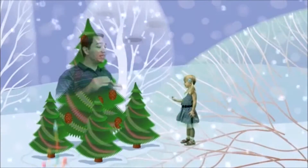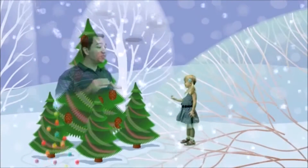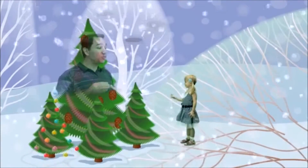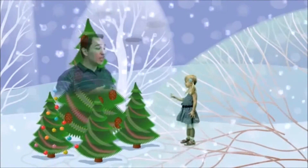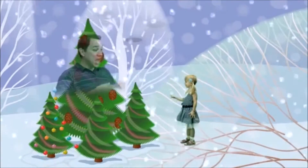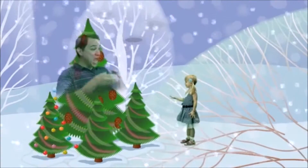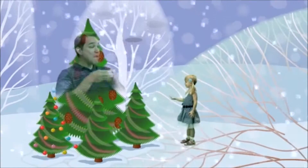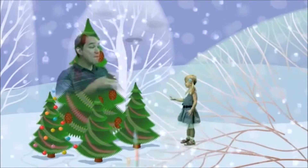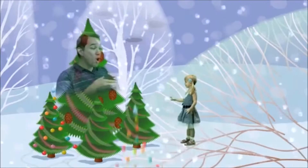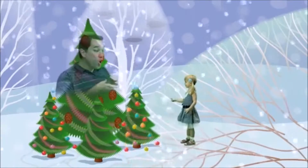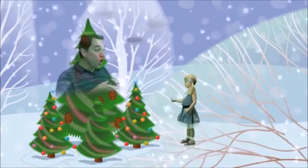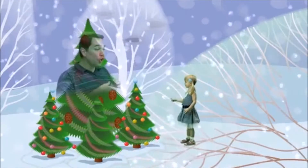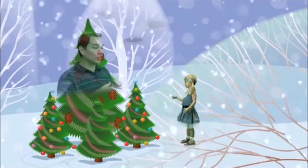tinsels and balls